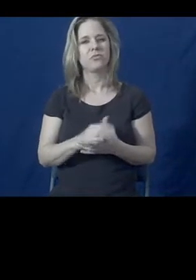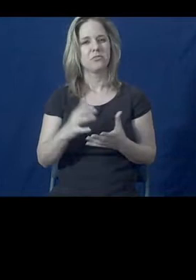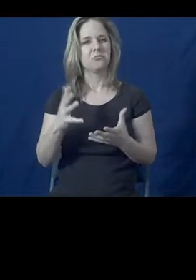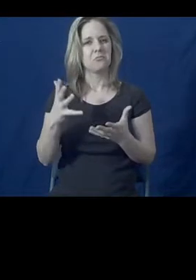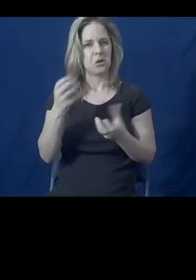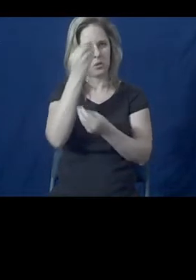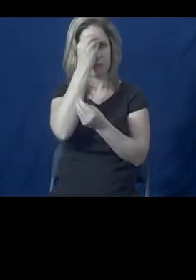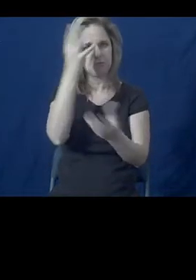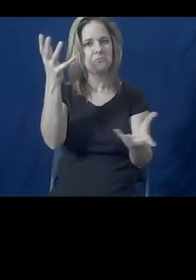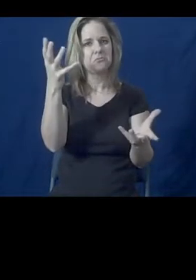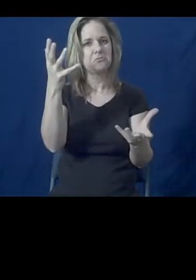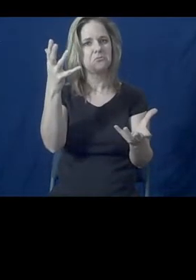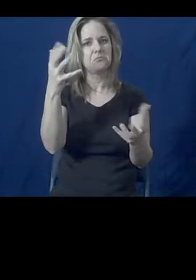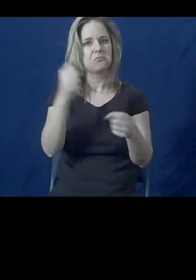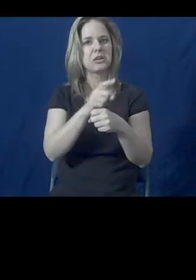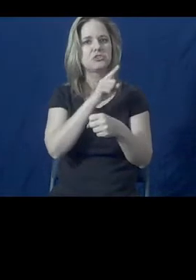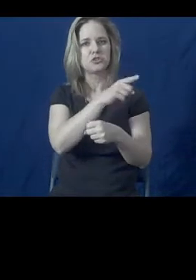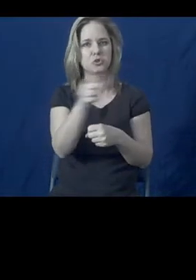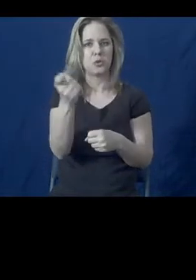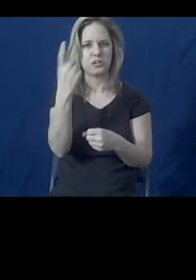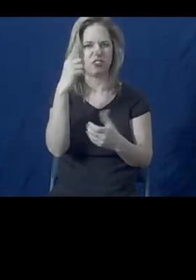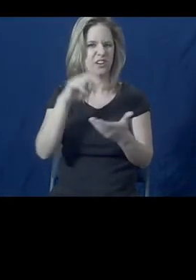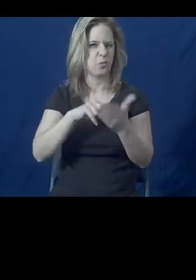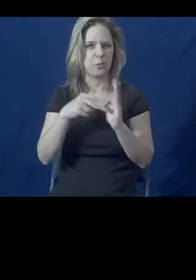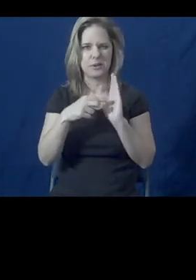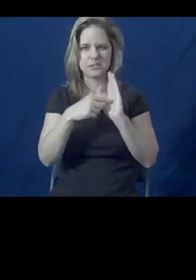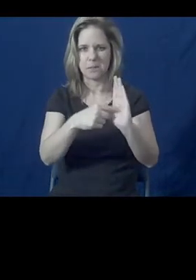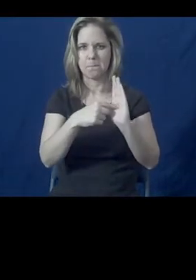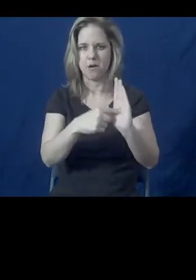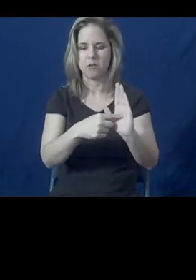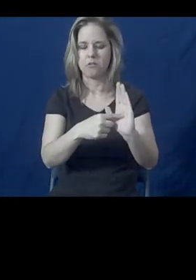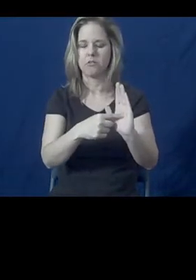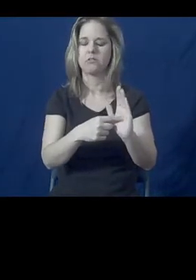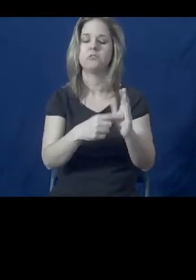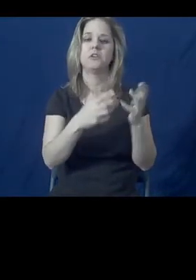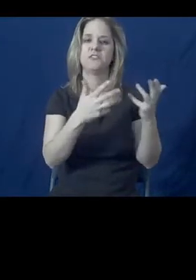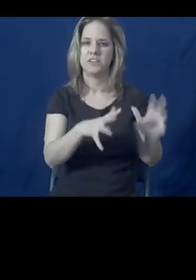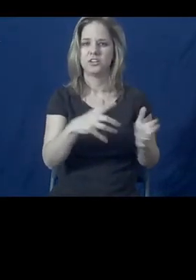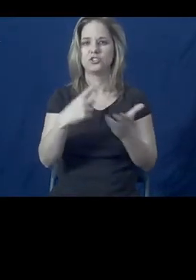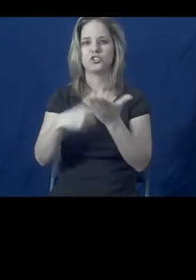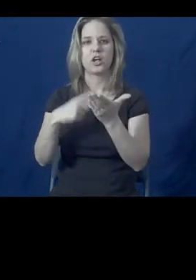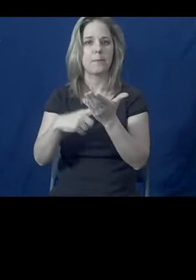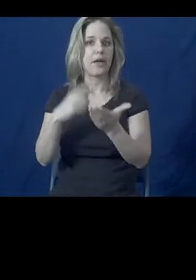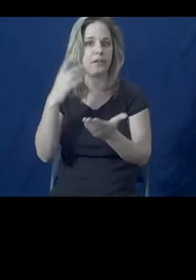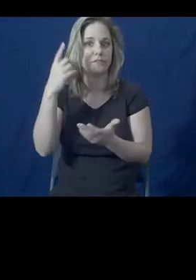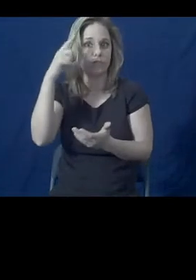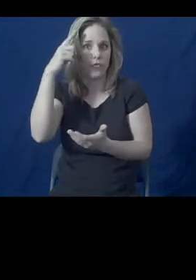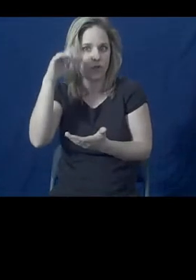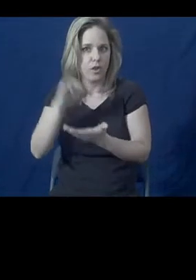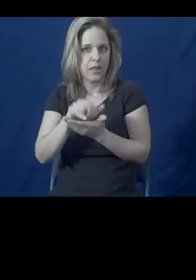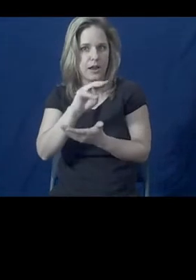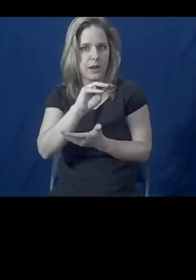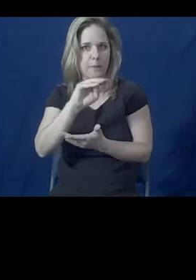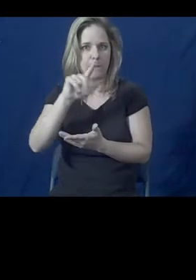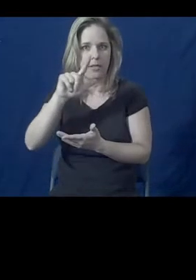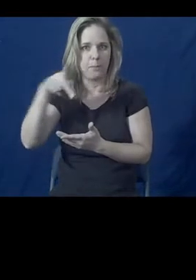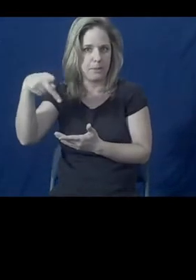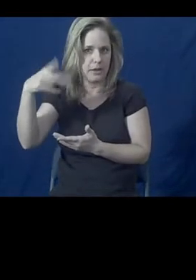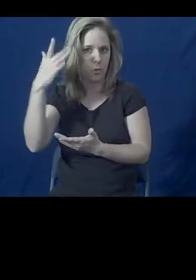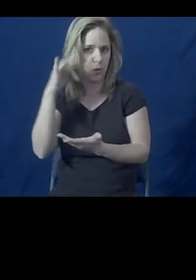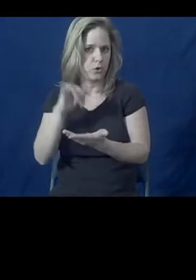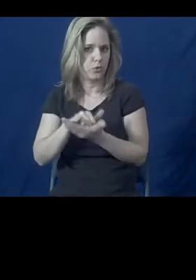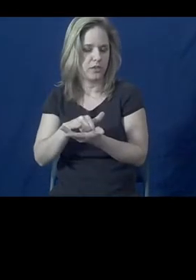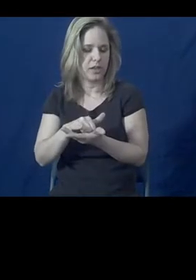communicate so folks have an understanding of the basics of the model and then talk about why it's around, why we do what we do, and